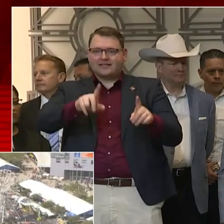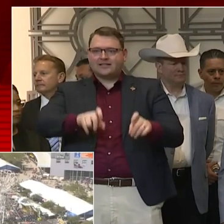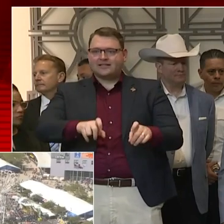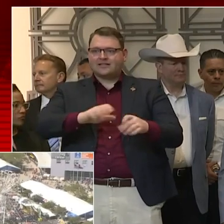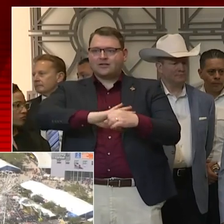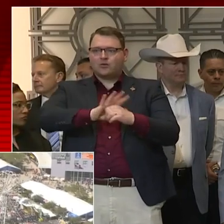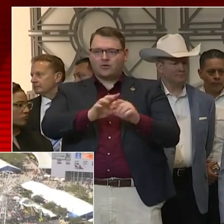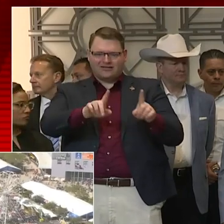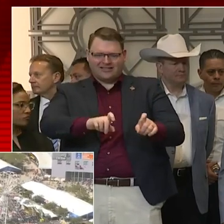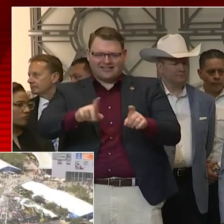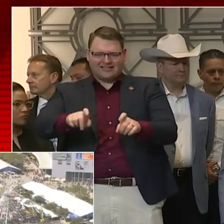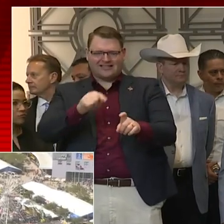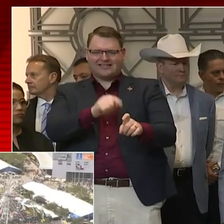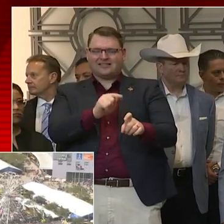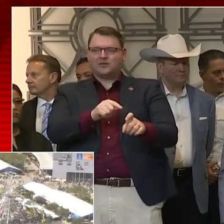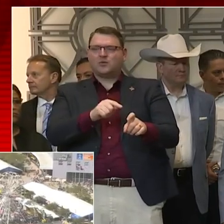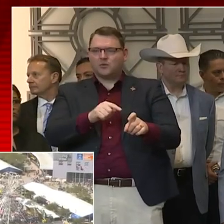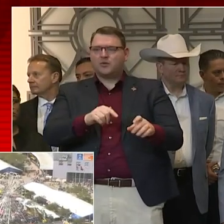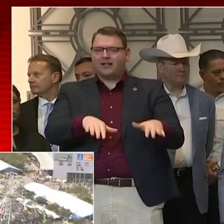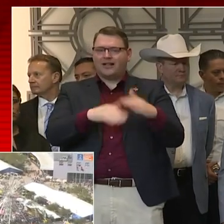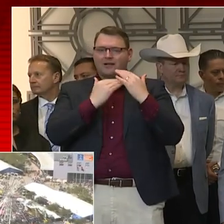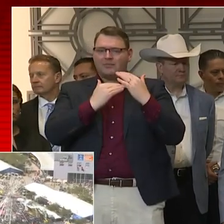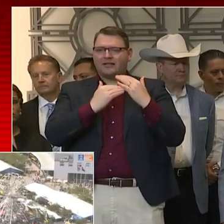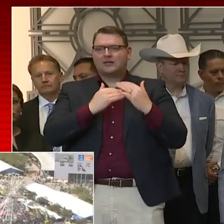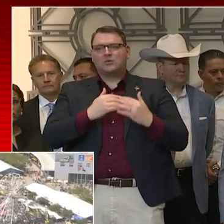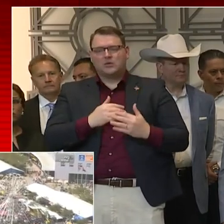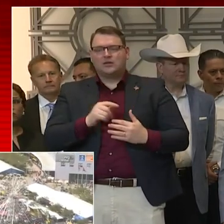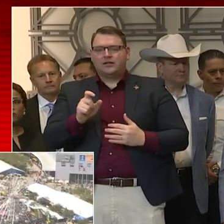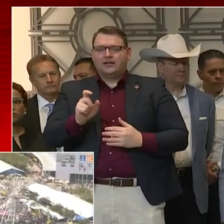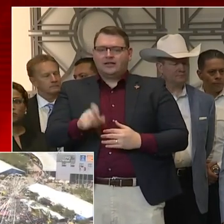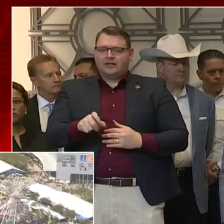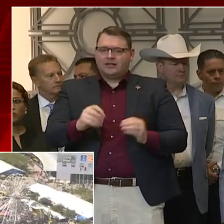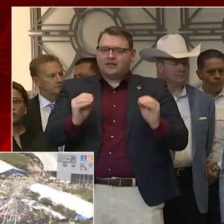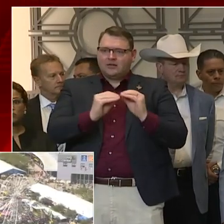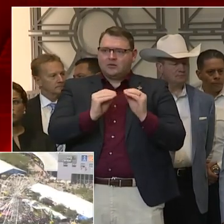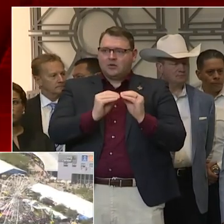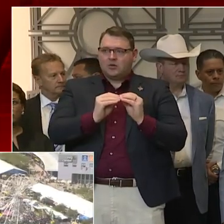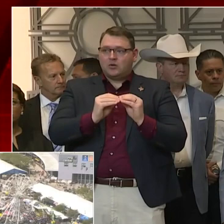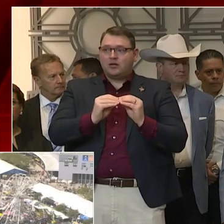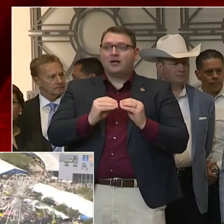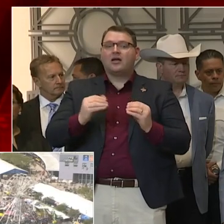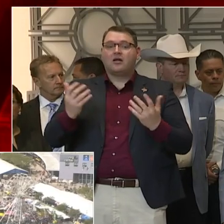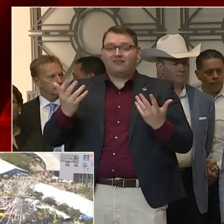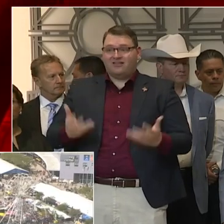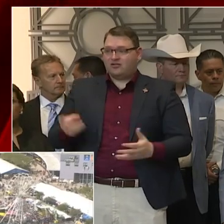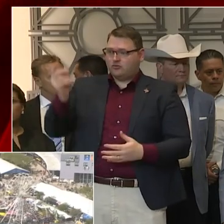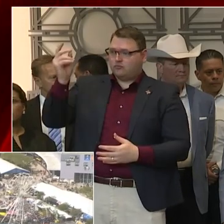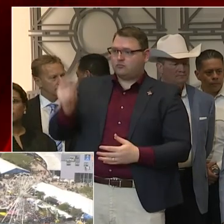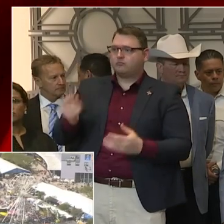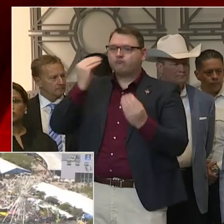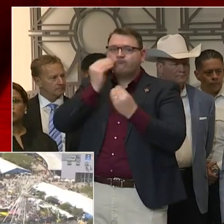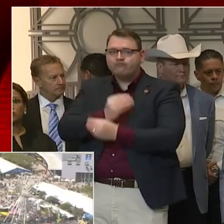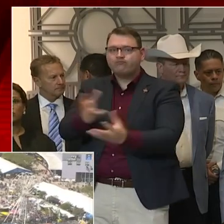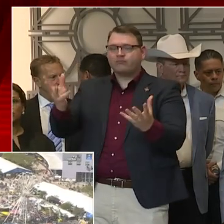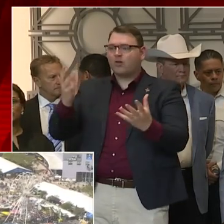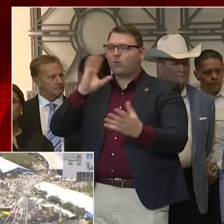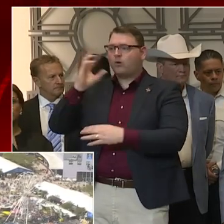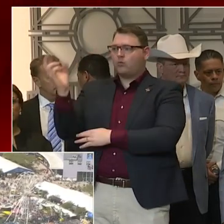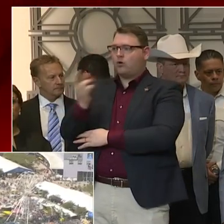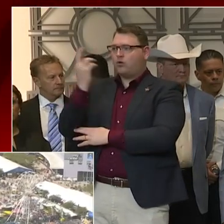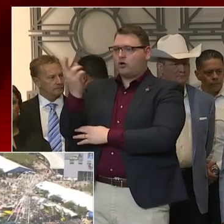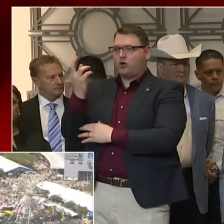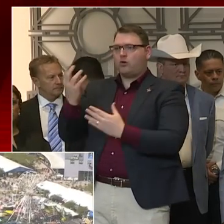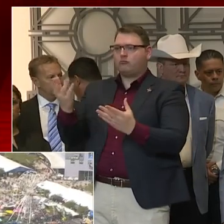steps as quickly as we can. wanted to make sure and get this out today so the rodeo could shut down today. And we don't have any more events later tonight.